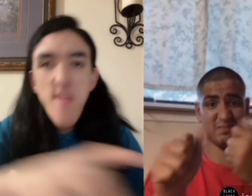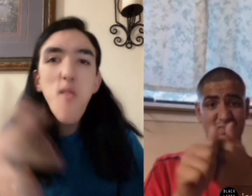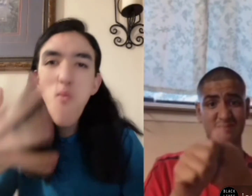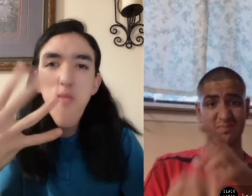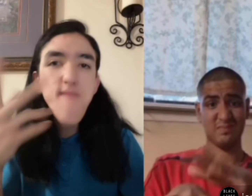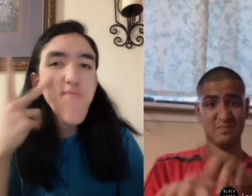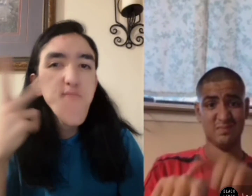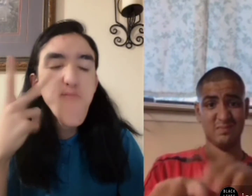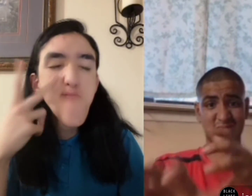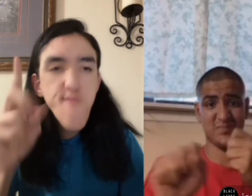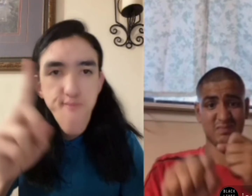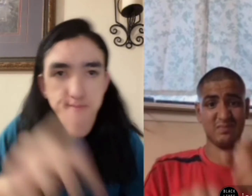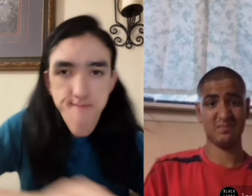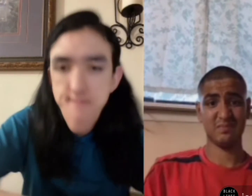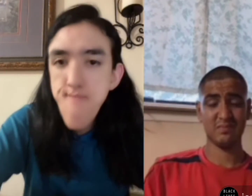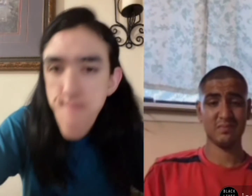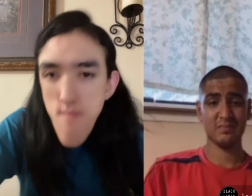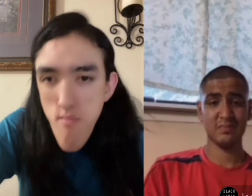I'm sorry.